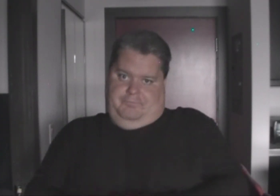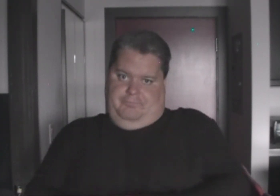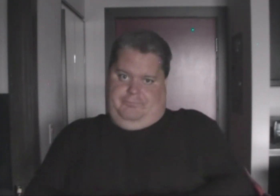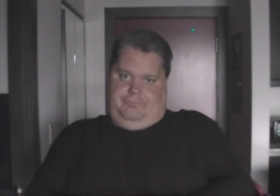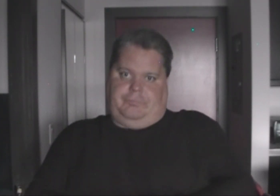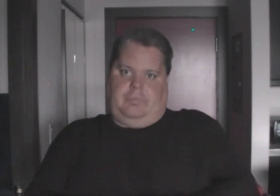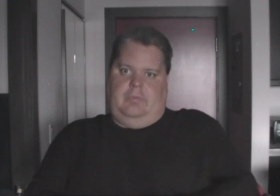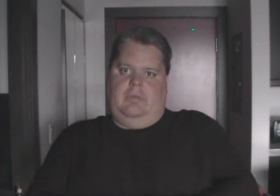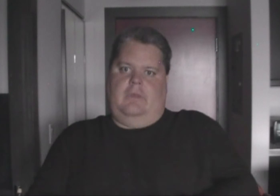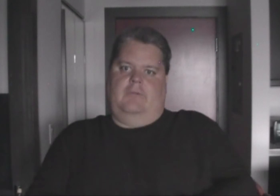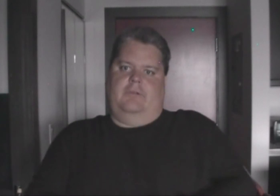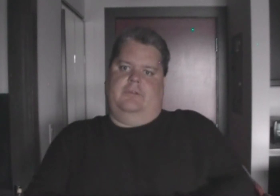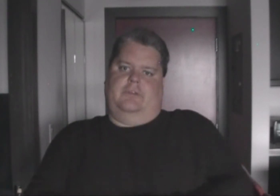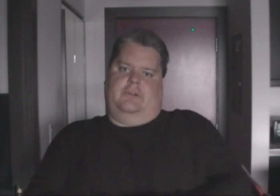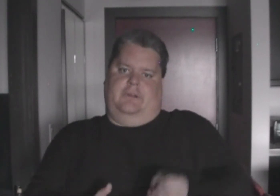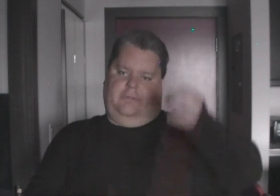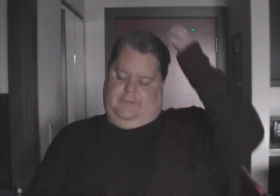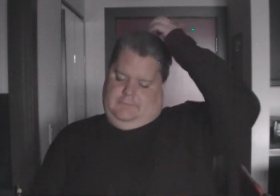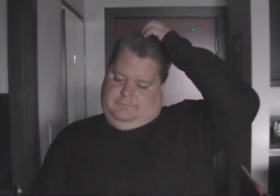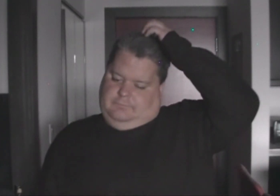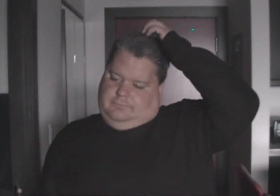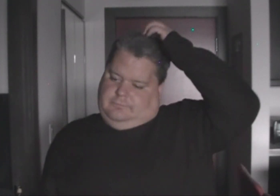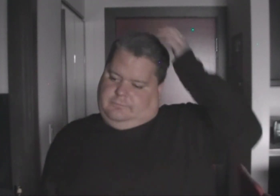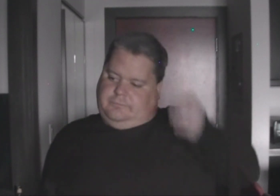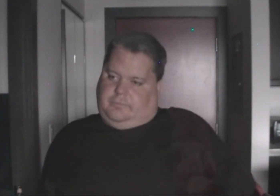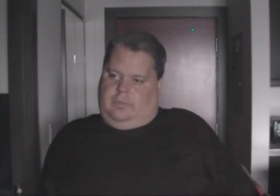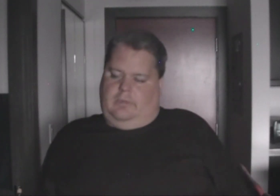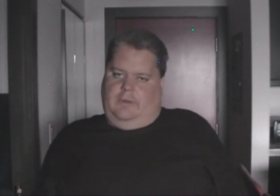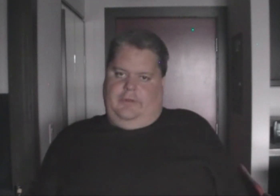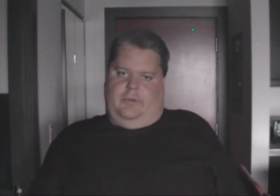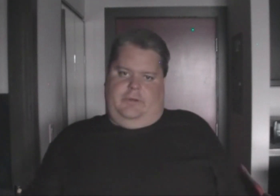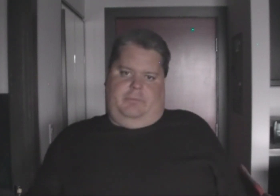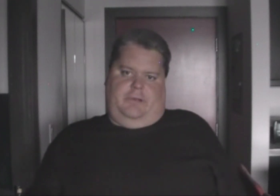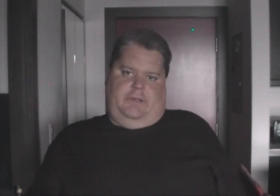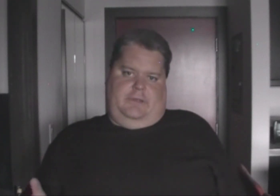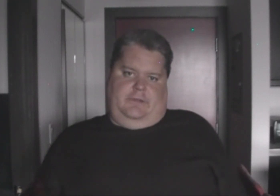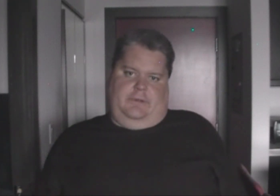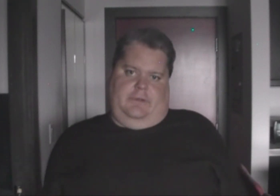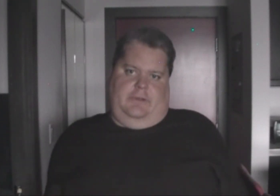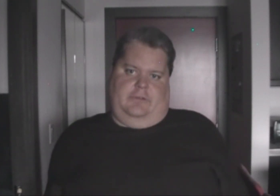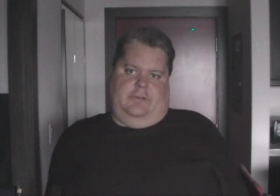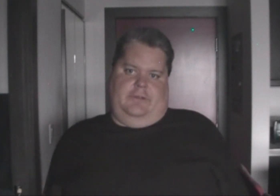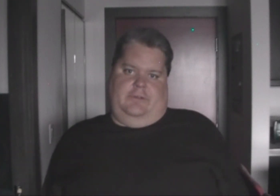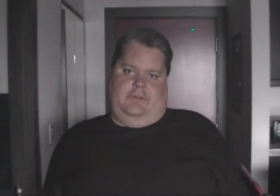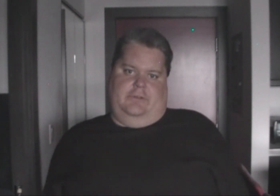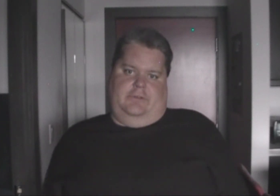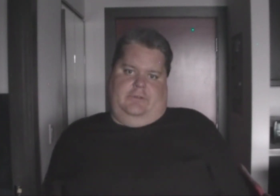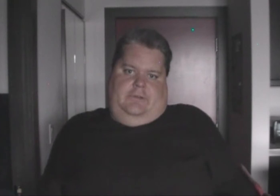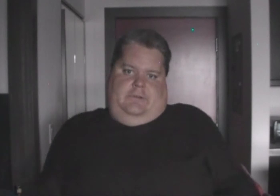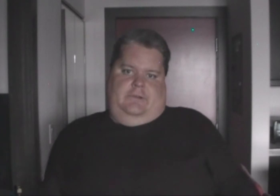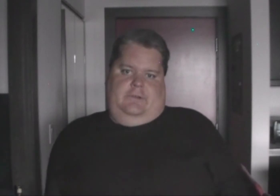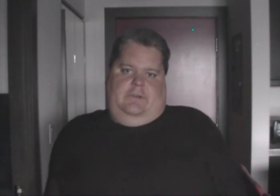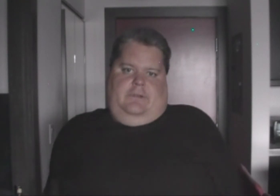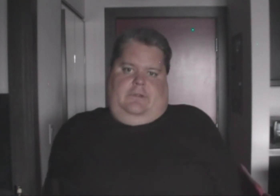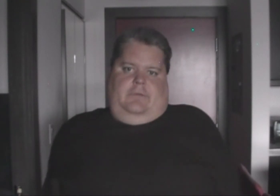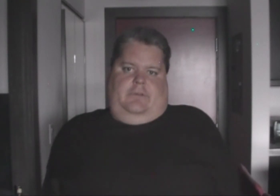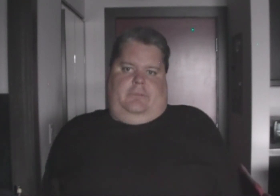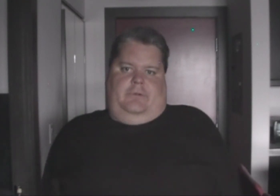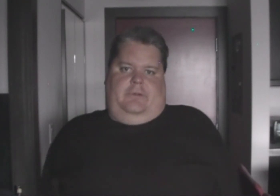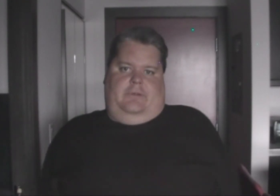and everyone looks at Contra. And, no, I didn't buy a NES Classic, because I'm disappointed I